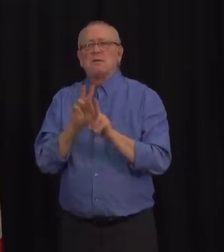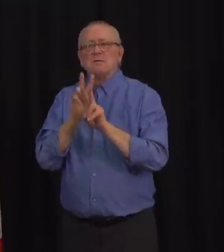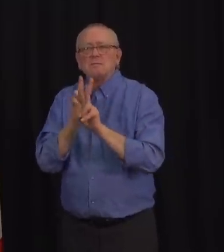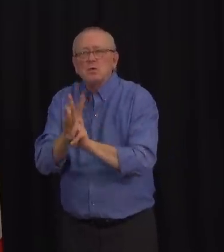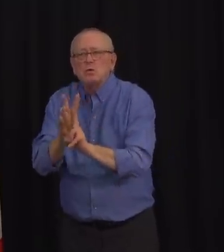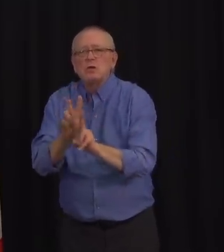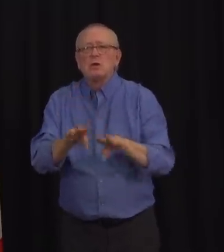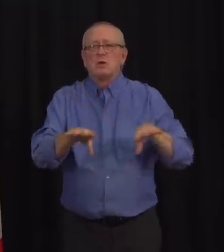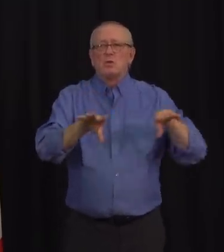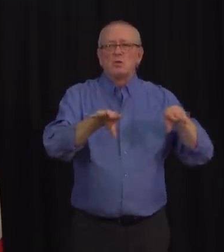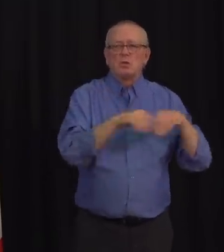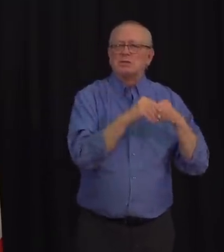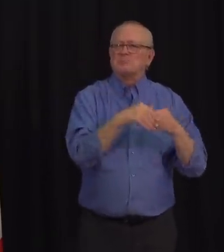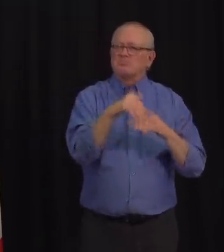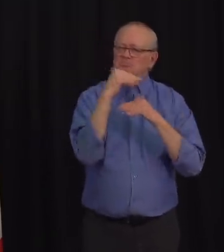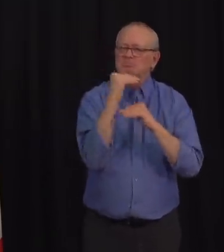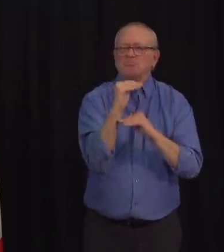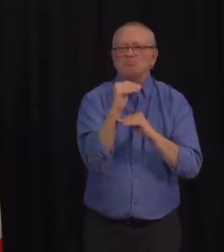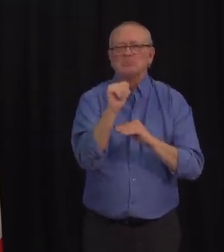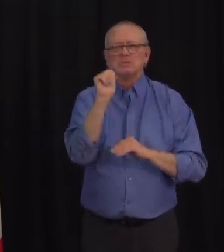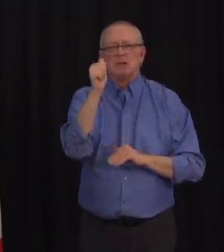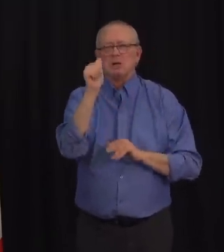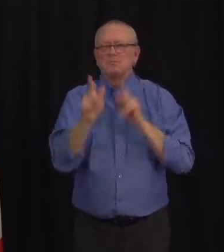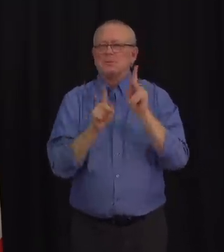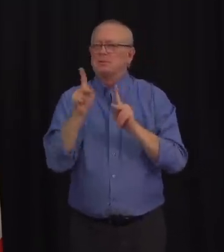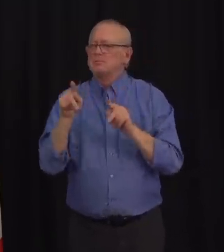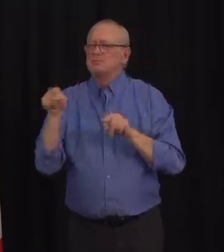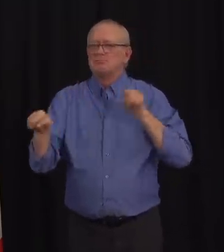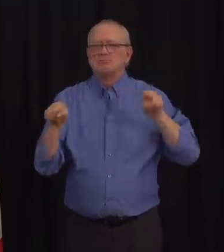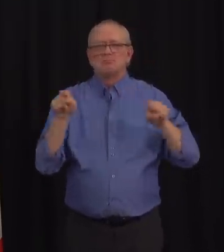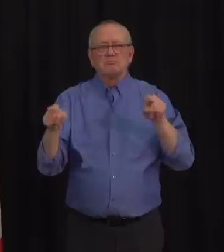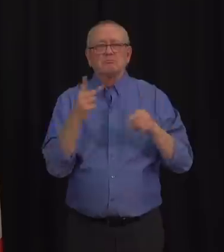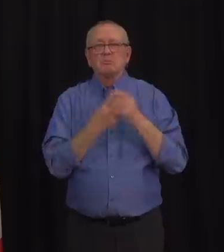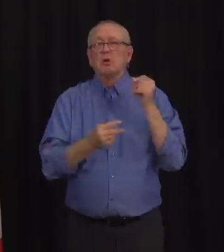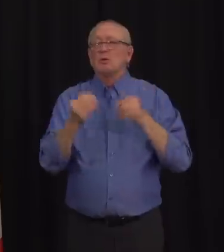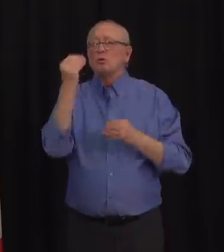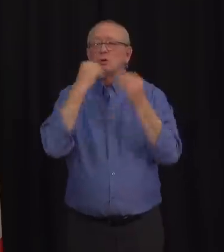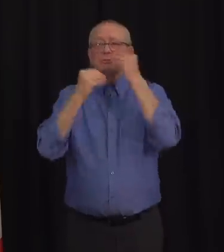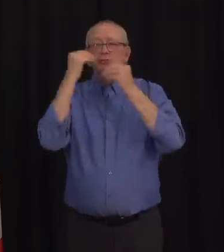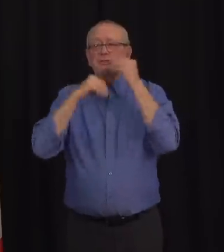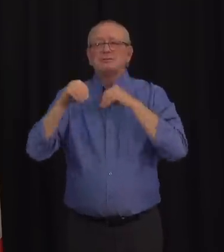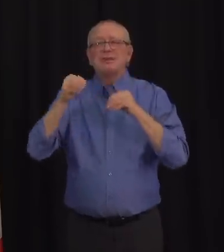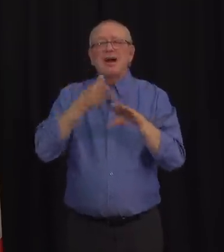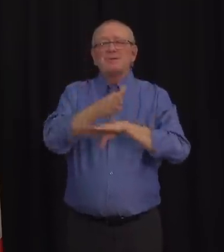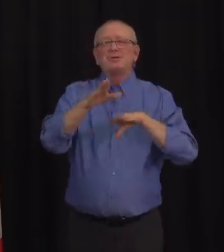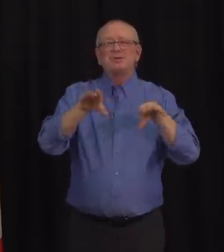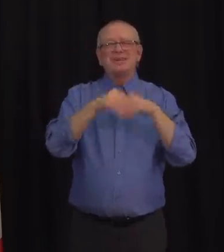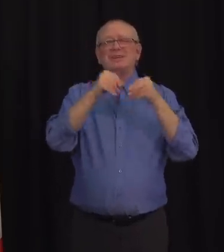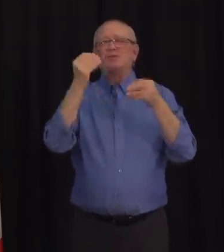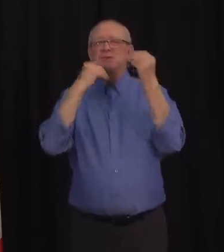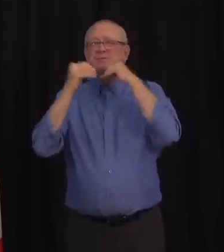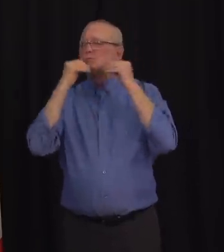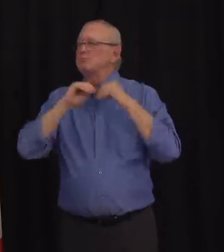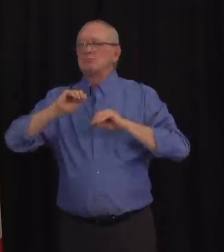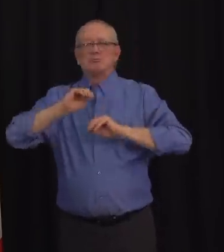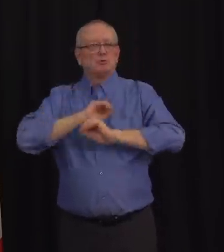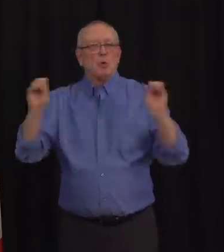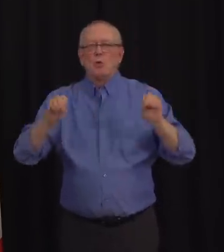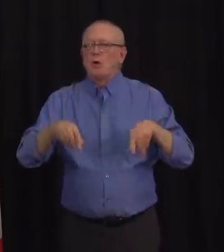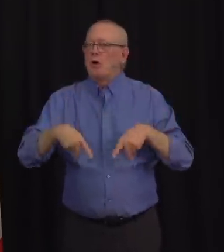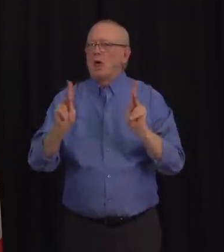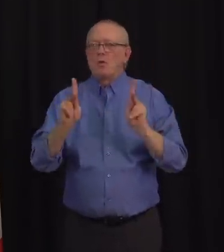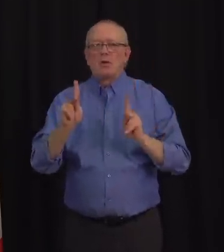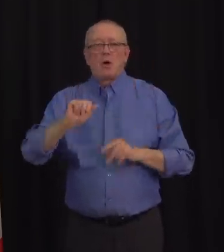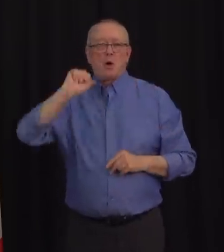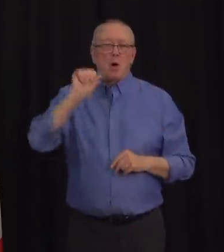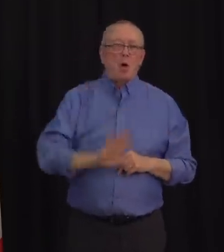people and receptions will not be permitted. These gathering limits apply across the entire province. They'll stay in